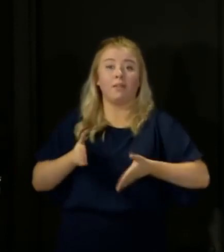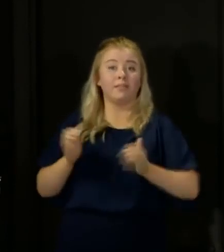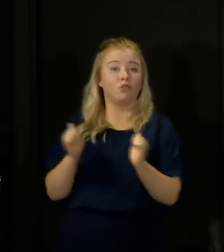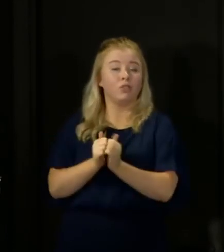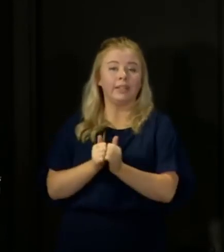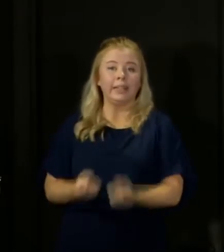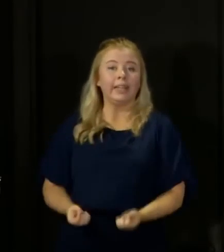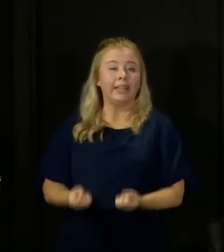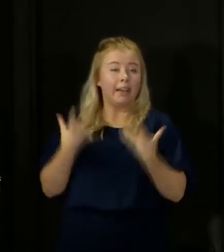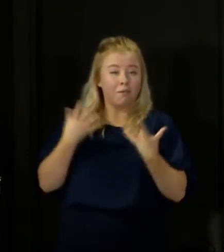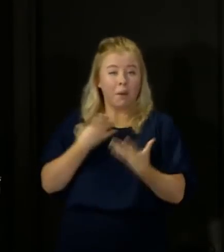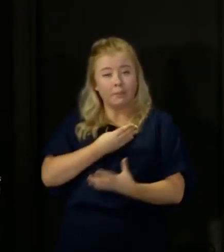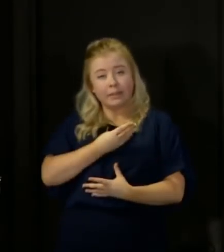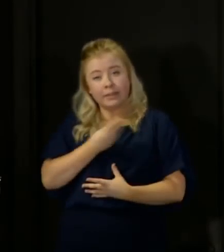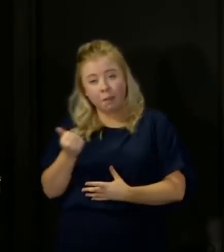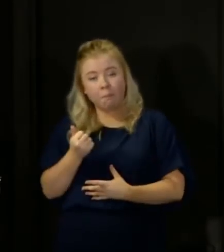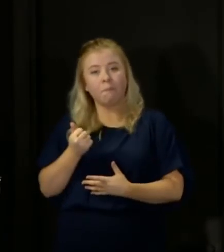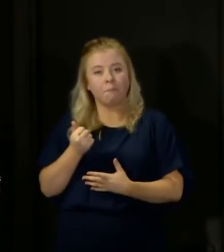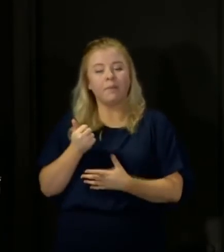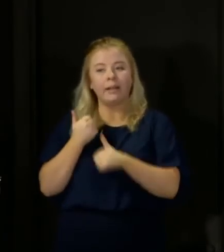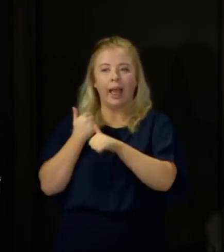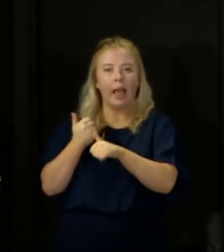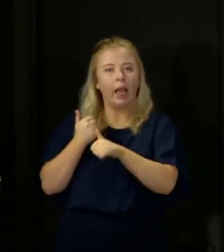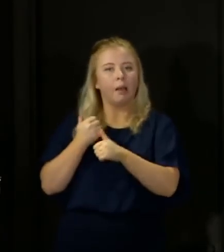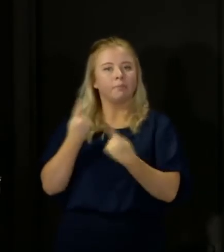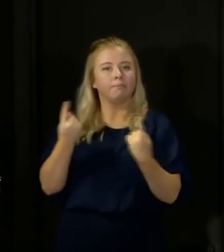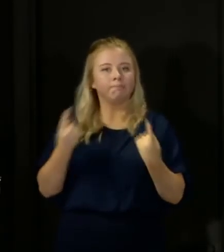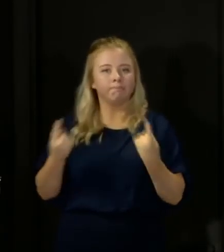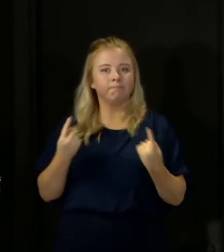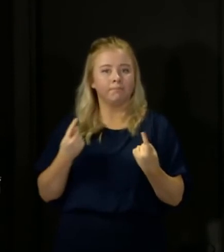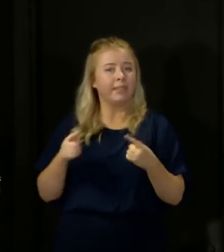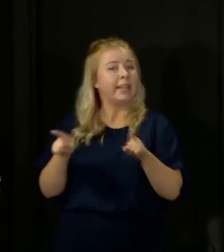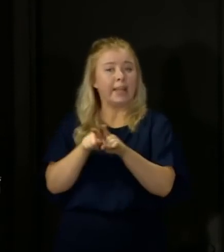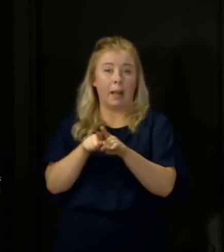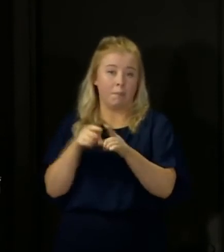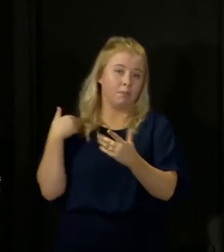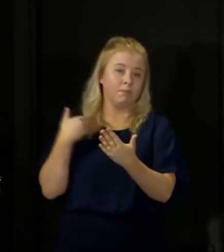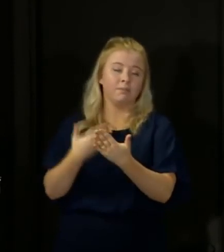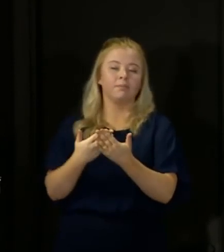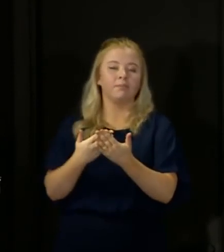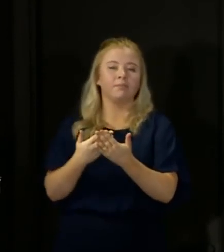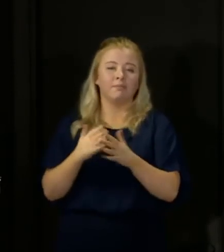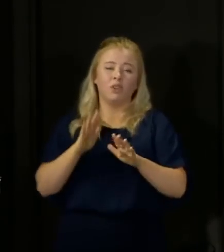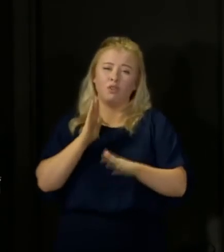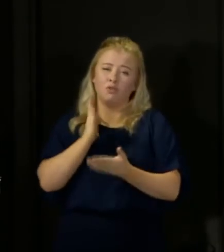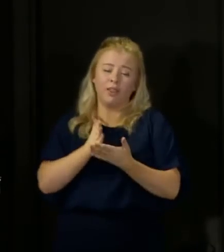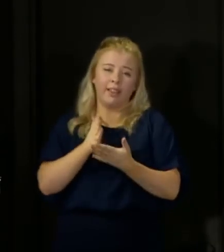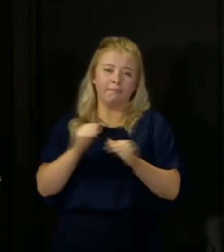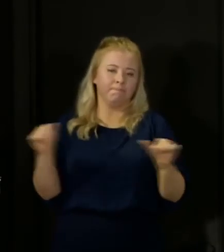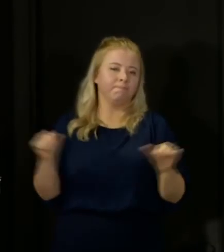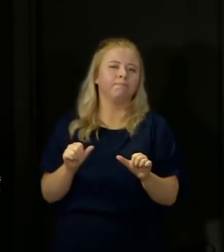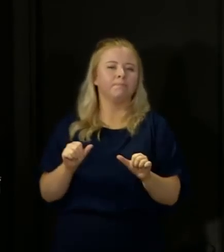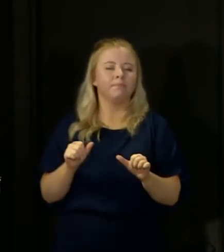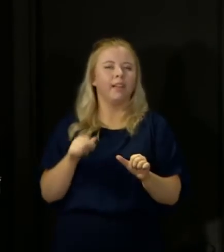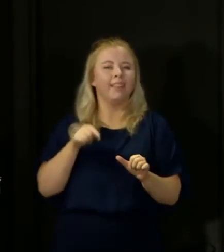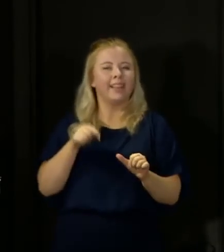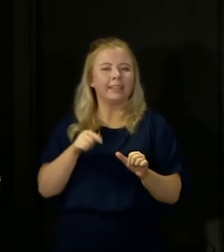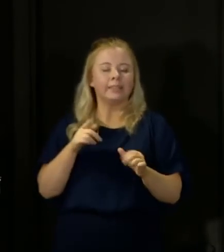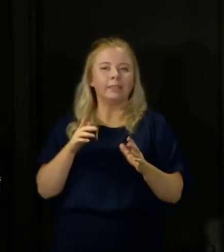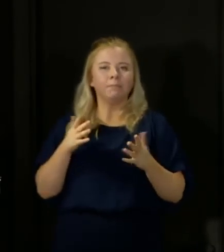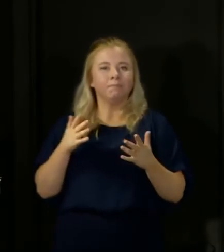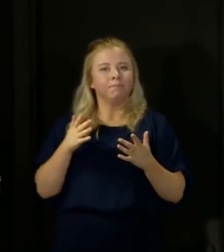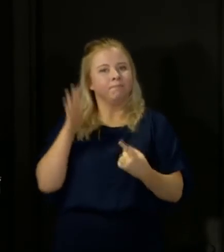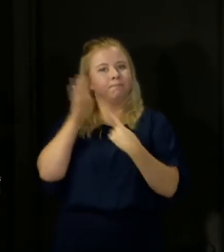sacrifices for the common good, just as we have been doing in these past weeks. In short, and this, I guess, is the